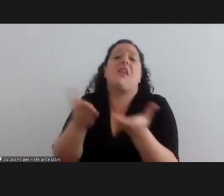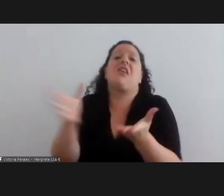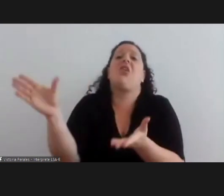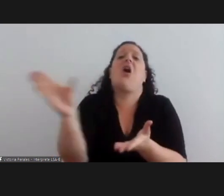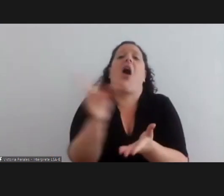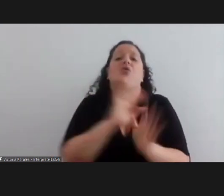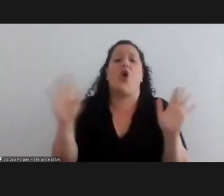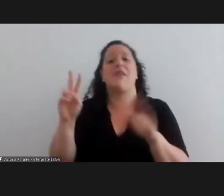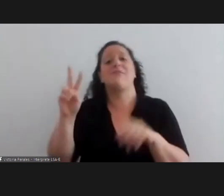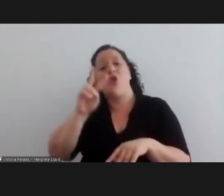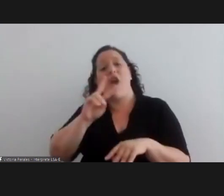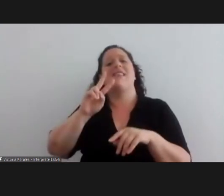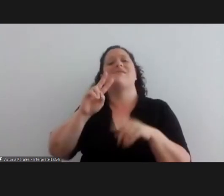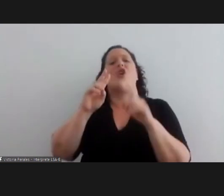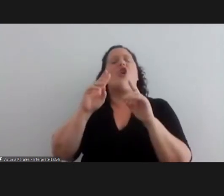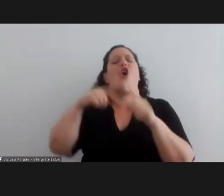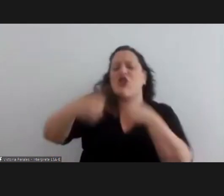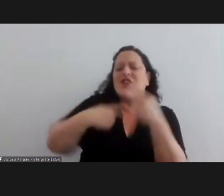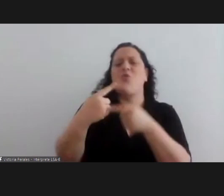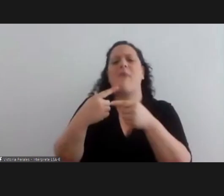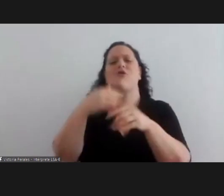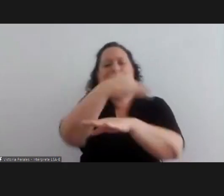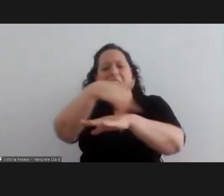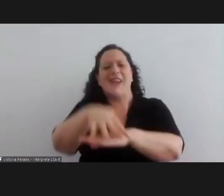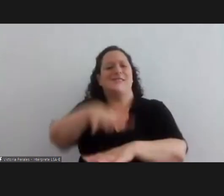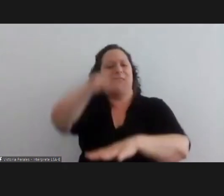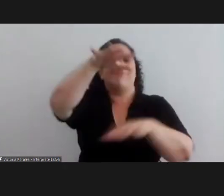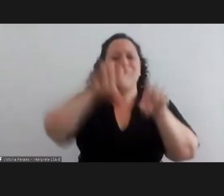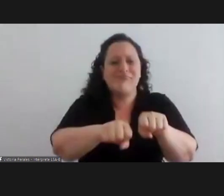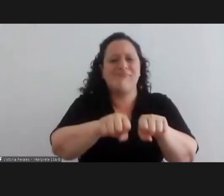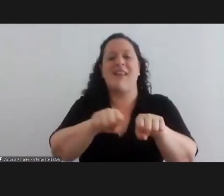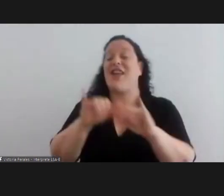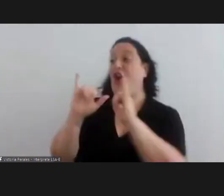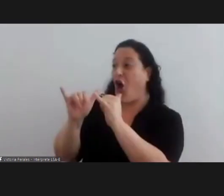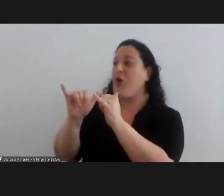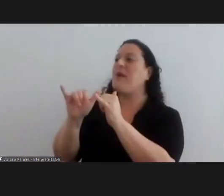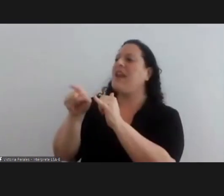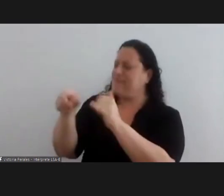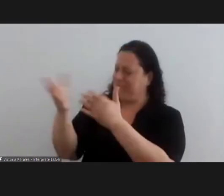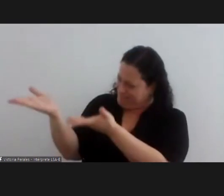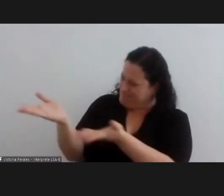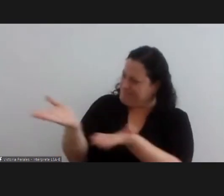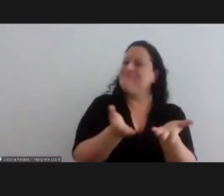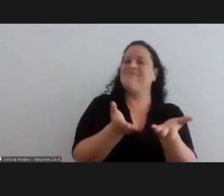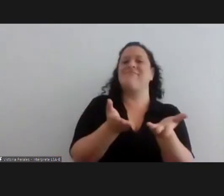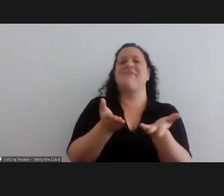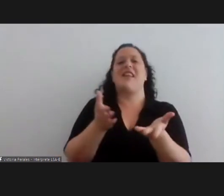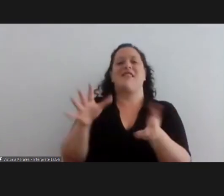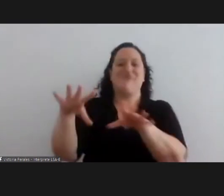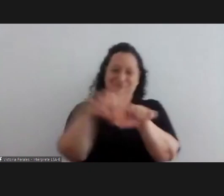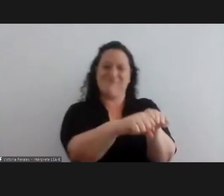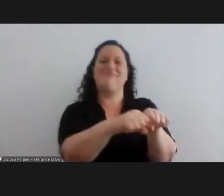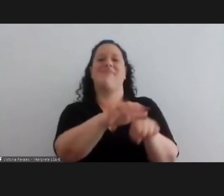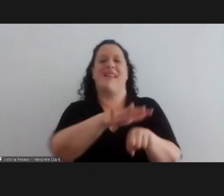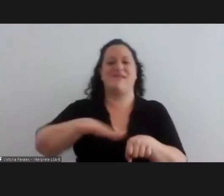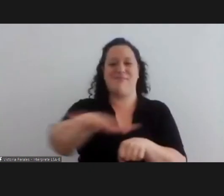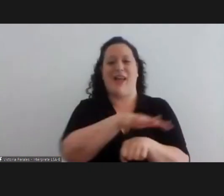continue to go out in the streets, the young girls will continue their place, because we will give it to them. And also because in a way,